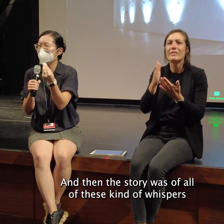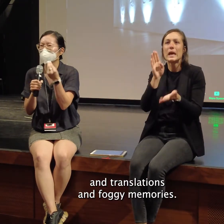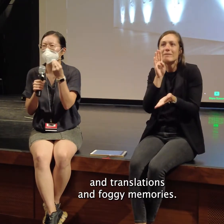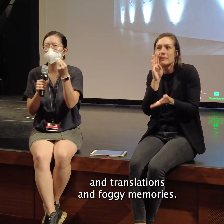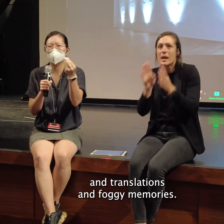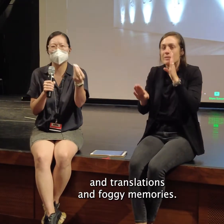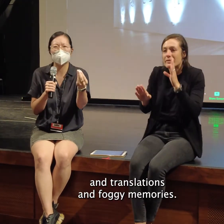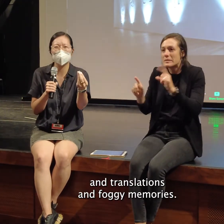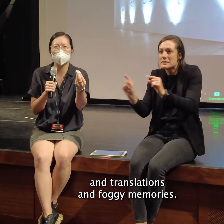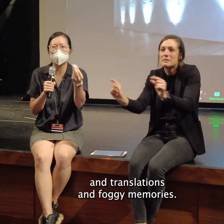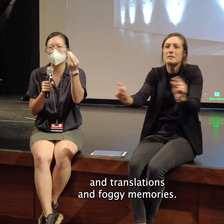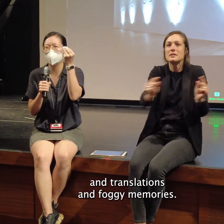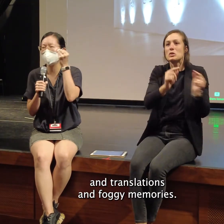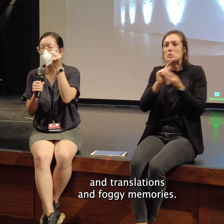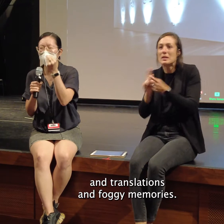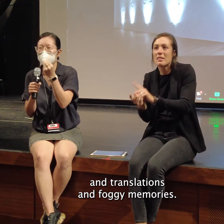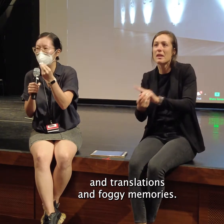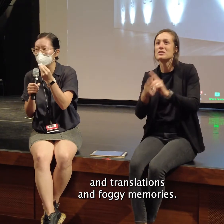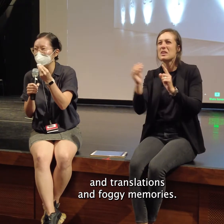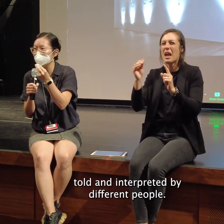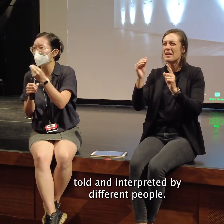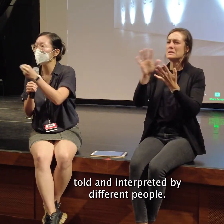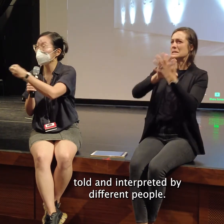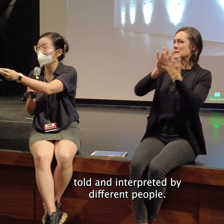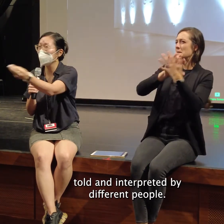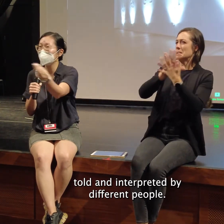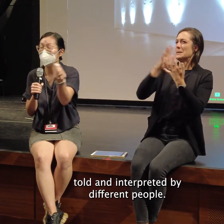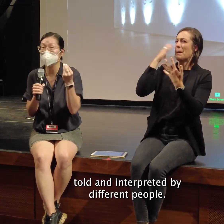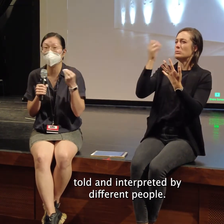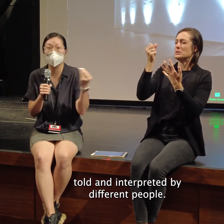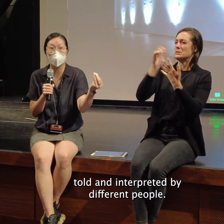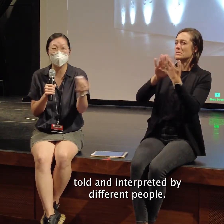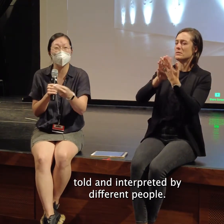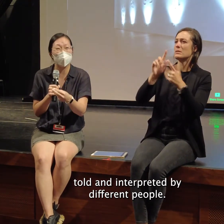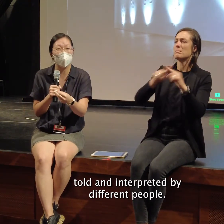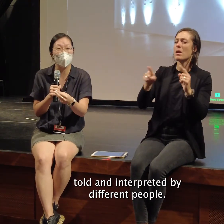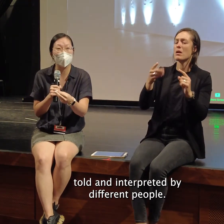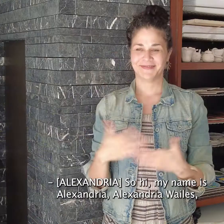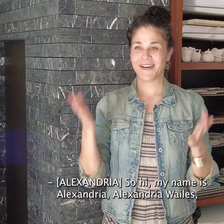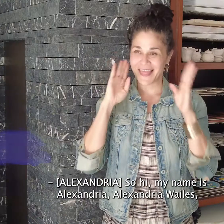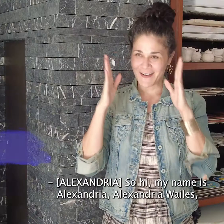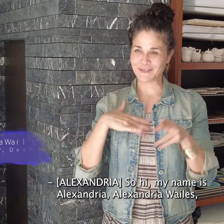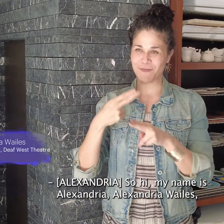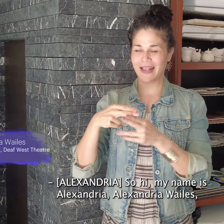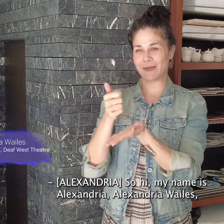and translations and foggy memories told and interpreted by different people.